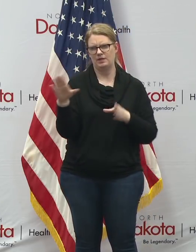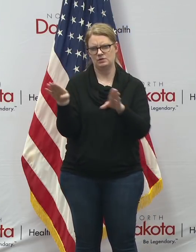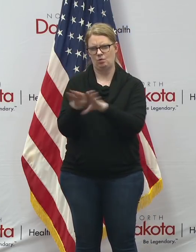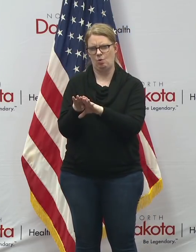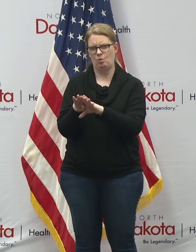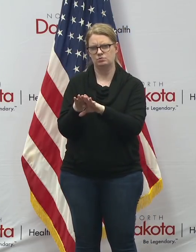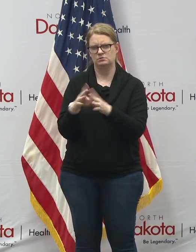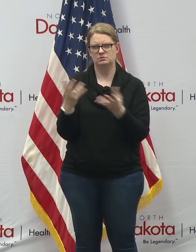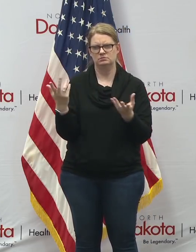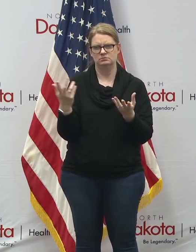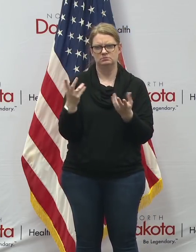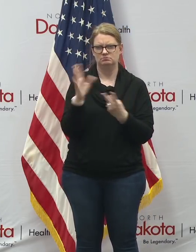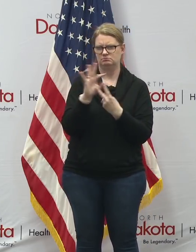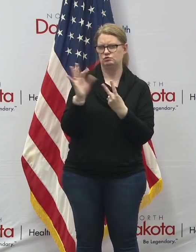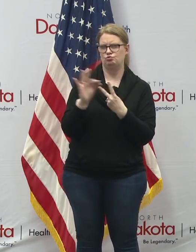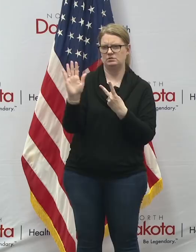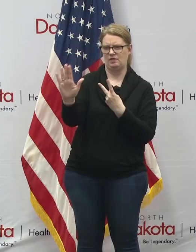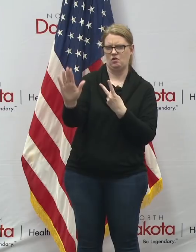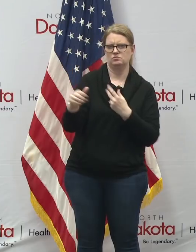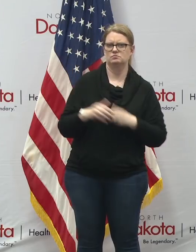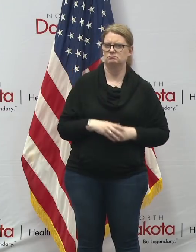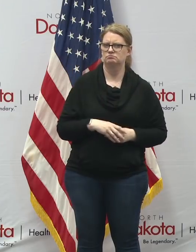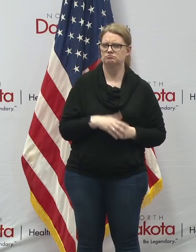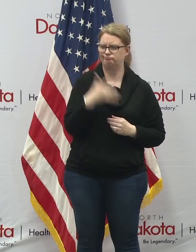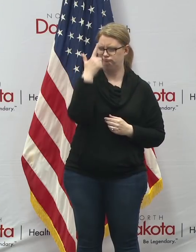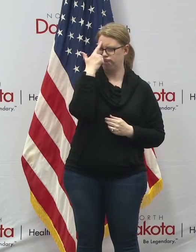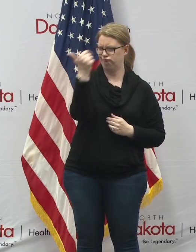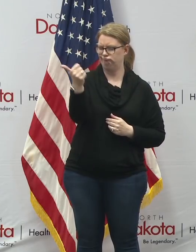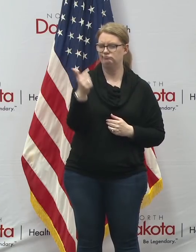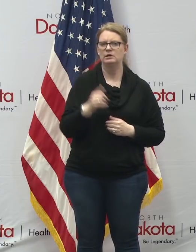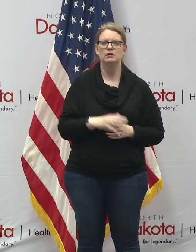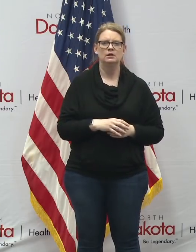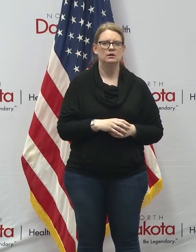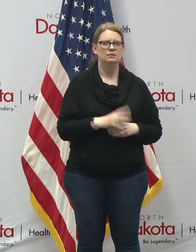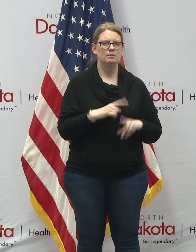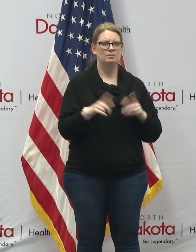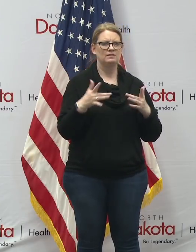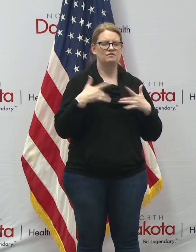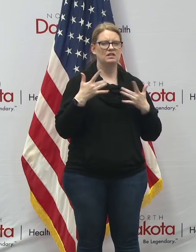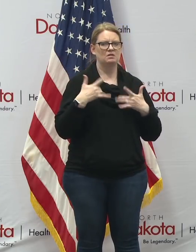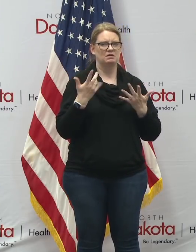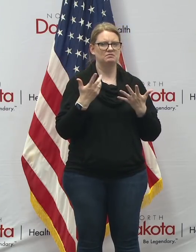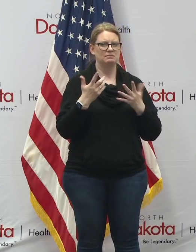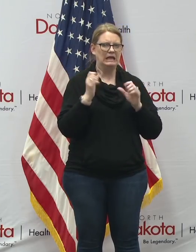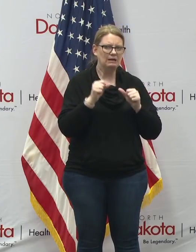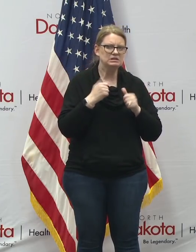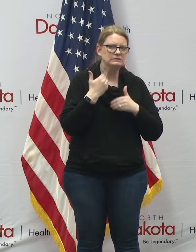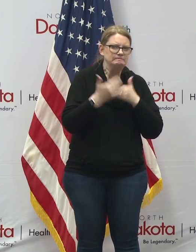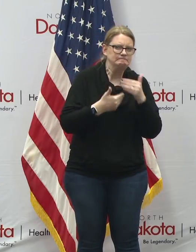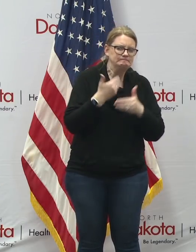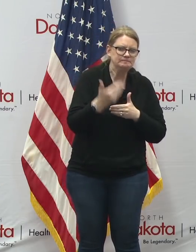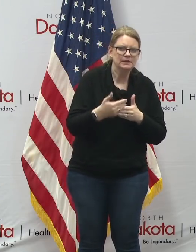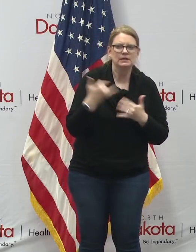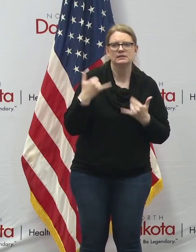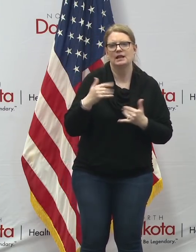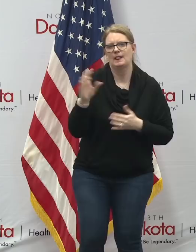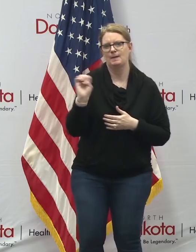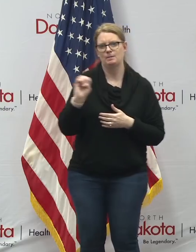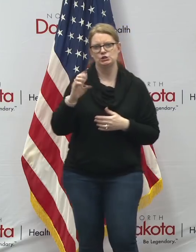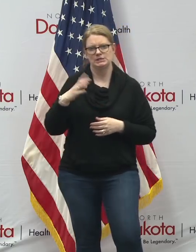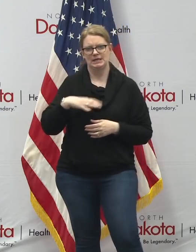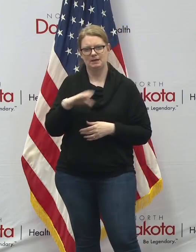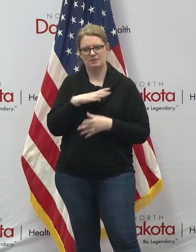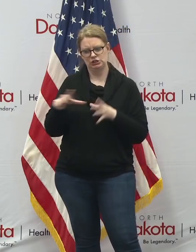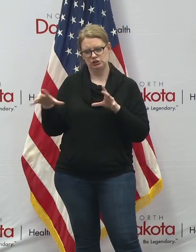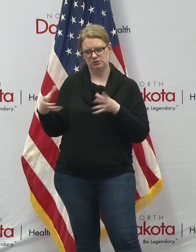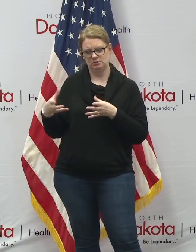course that's their choice and their option uh to do that but we feel we've stemmed the tide uh today at the emergency commission uh